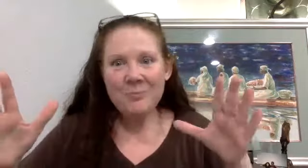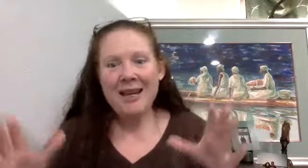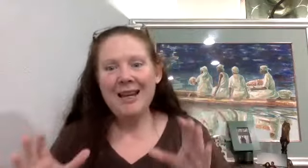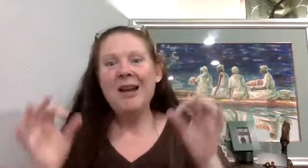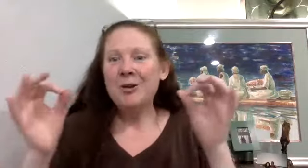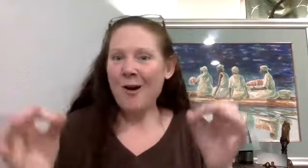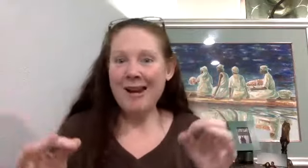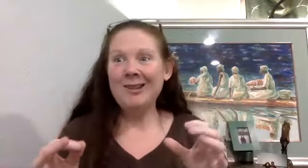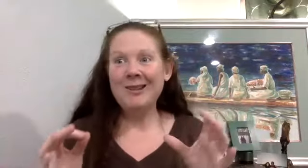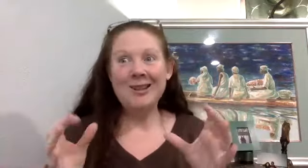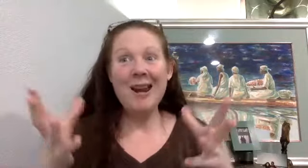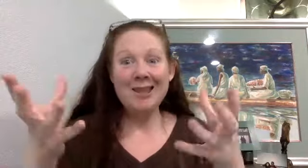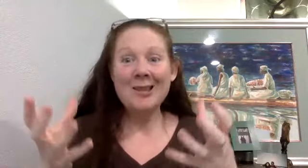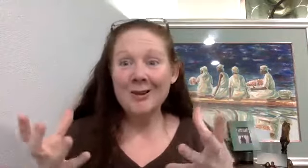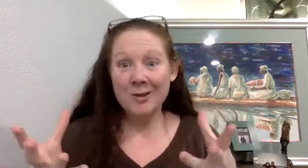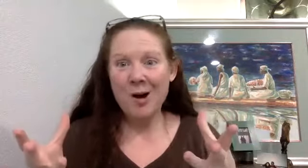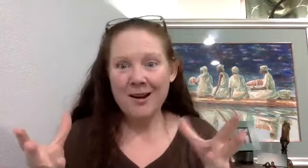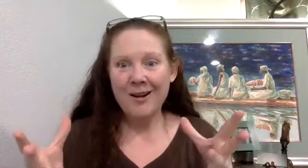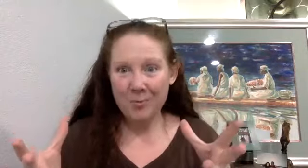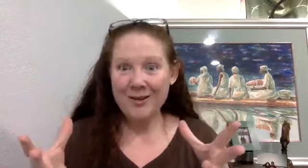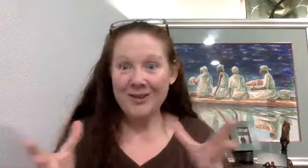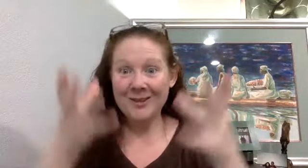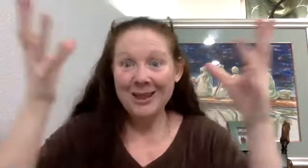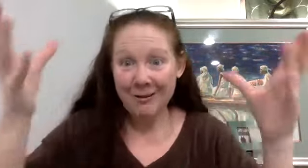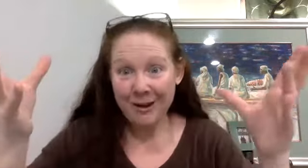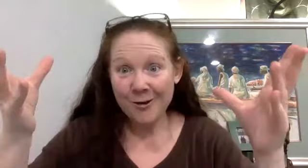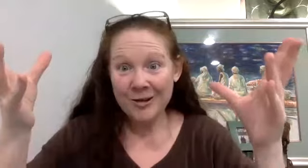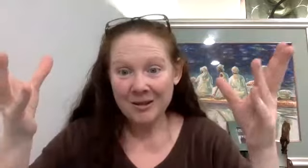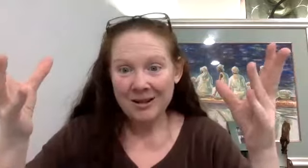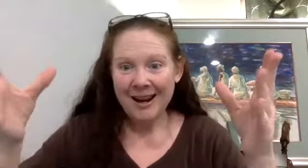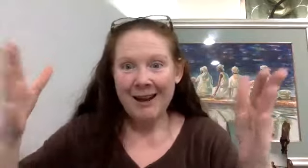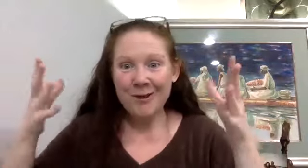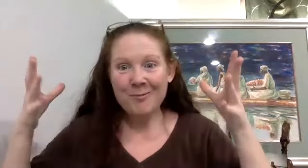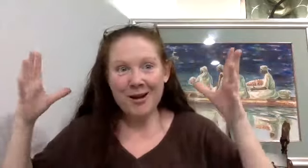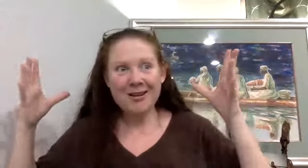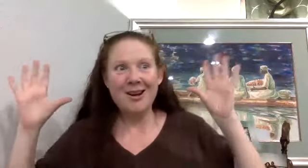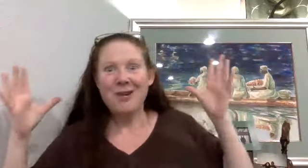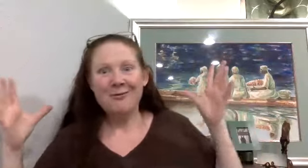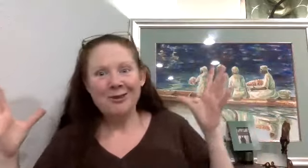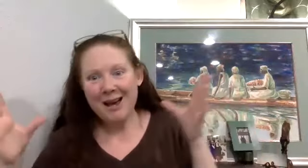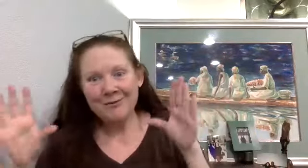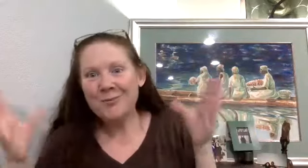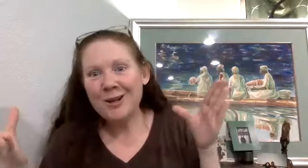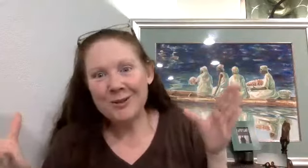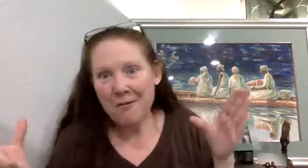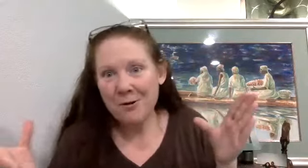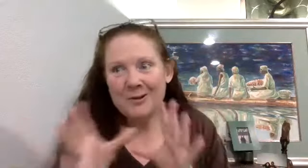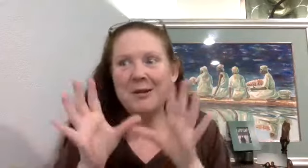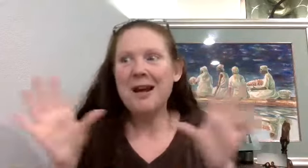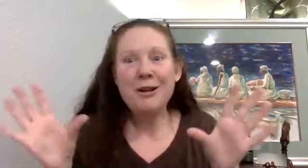me trying to take the skills of Paul Carrick Brunson as a TV host. And from, you know, being a philosopher, being a software consultant, having